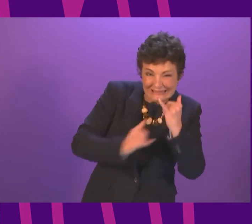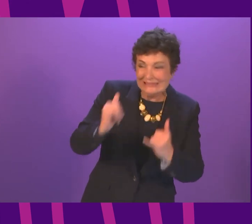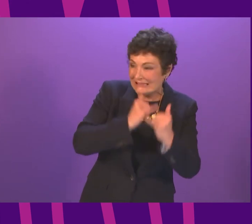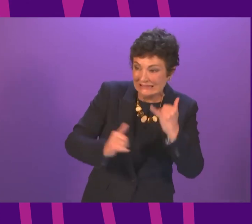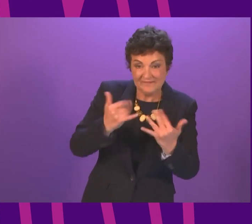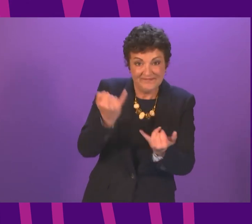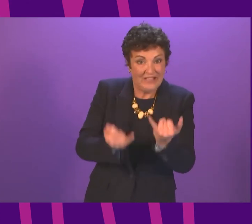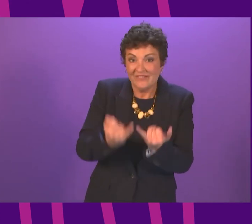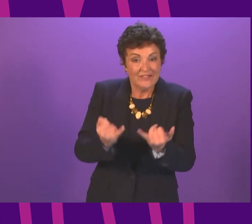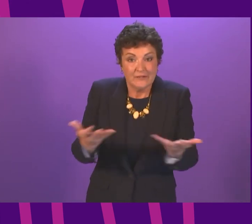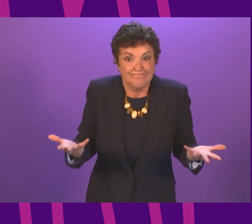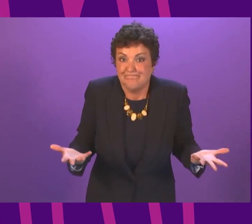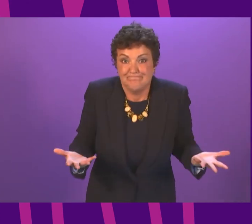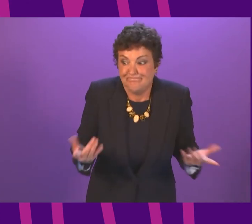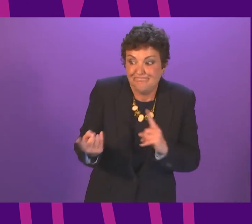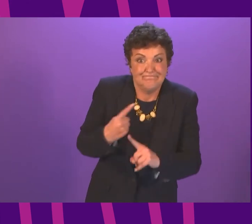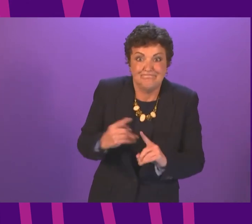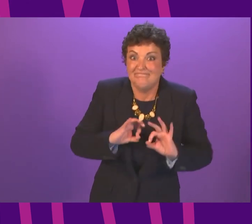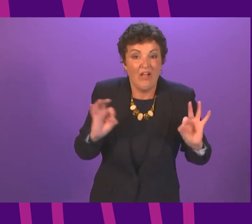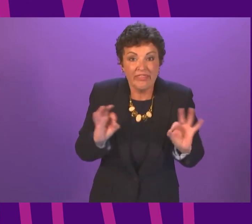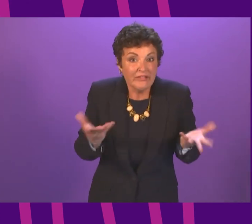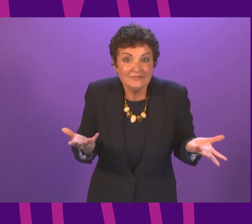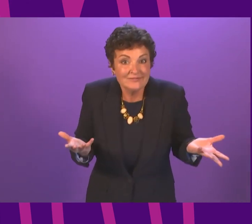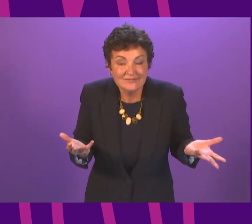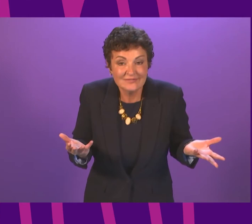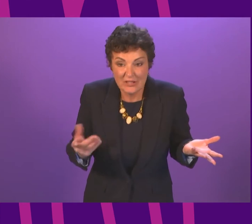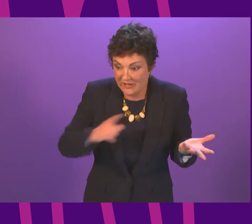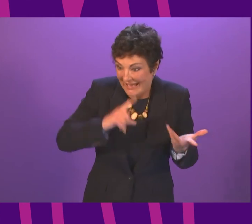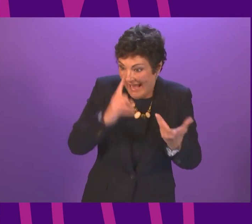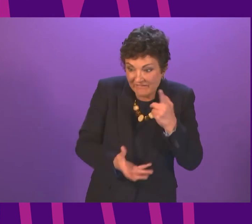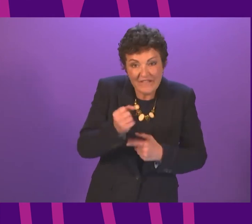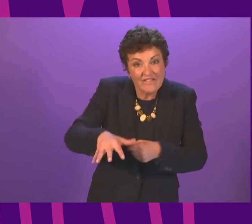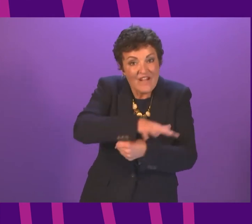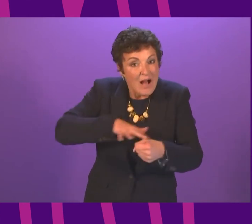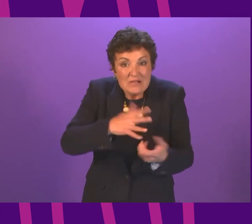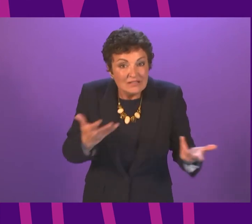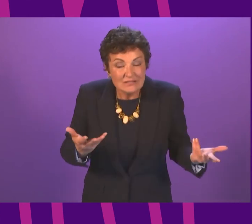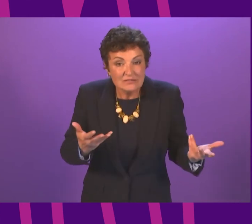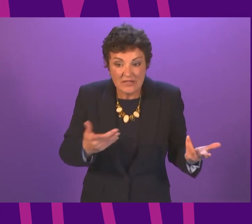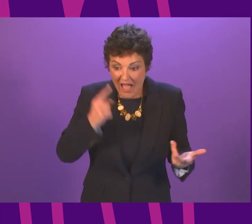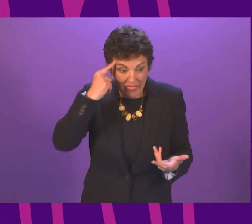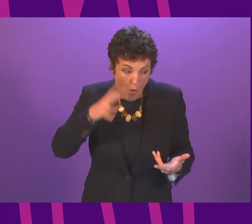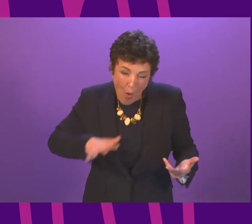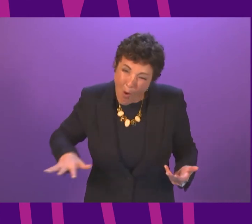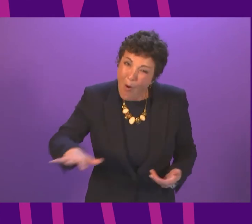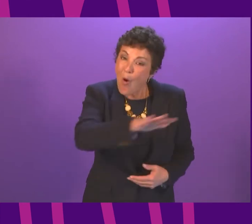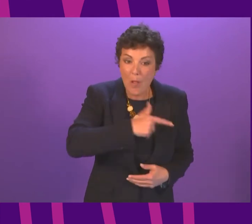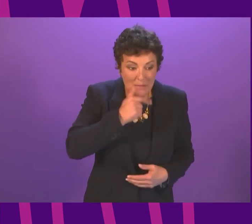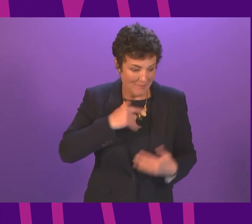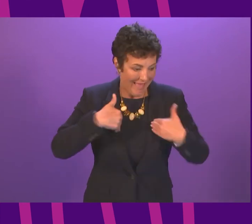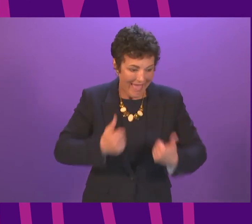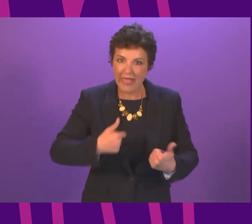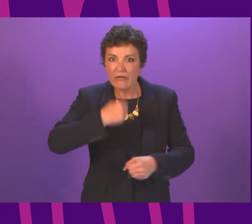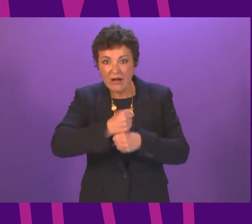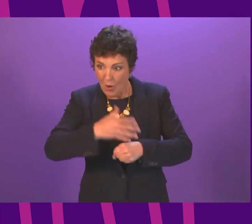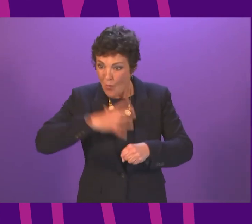they not proven possible in terms of locating the family. I think everybody involved in this wants that family to be